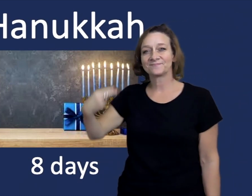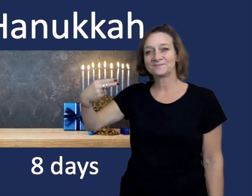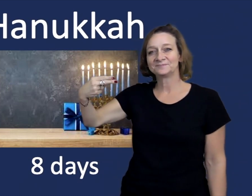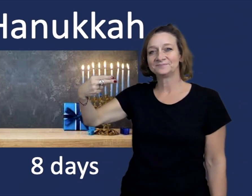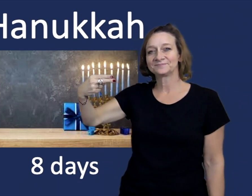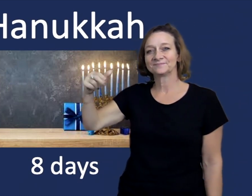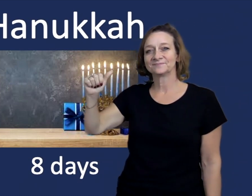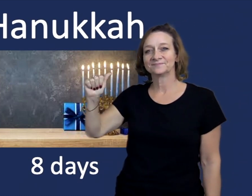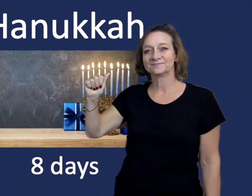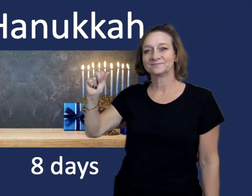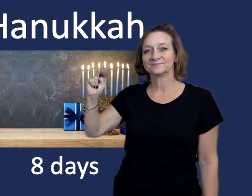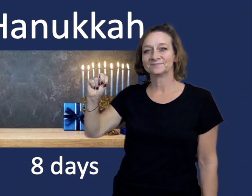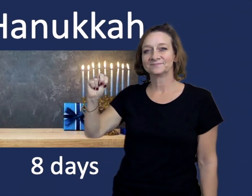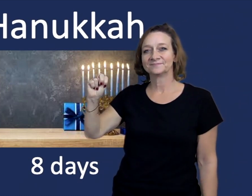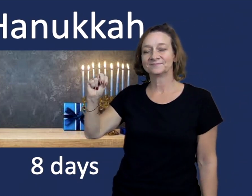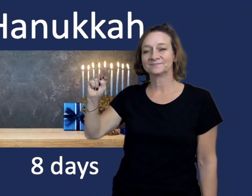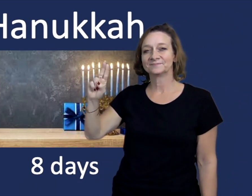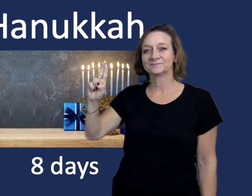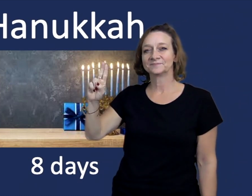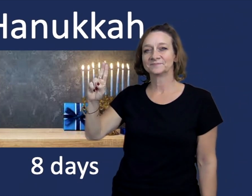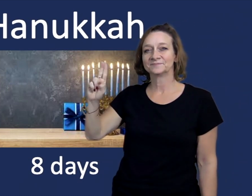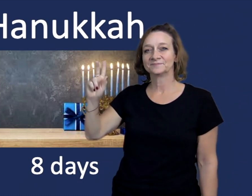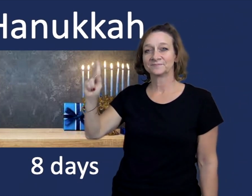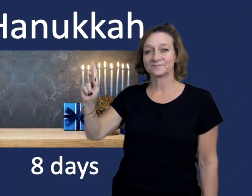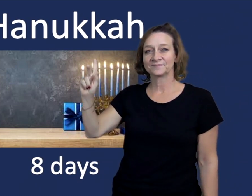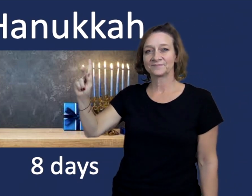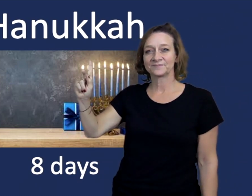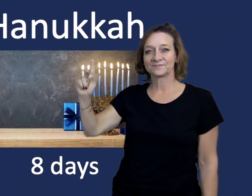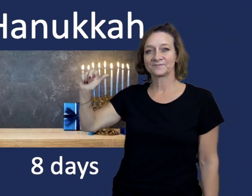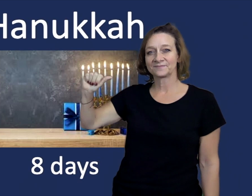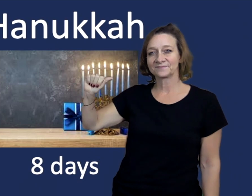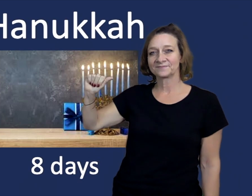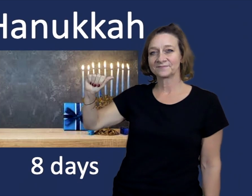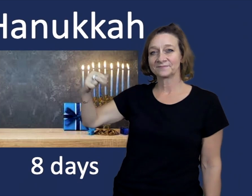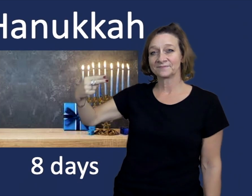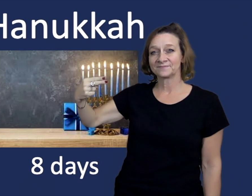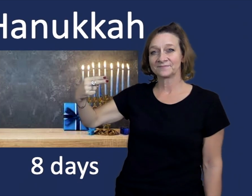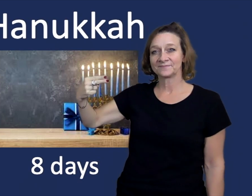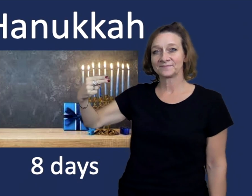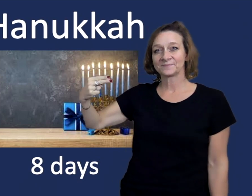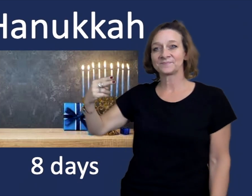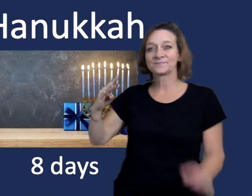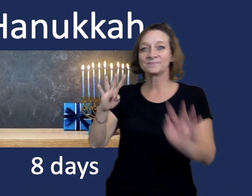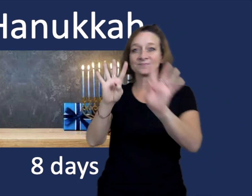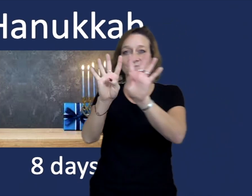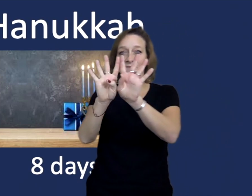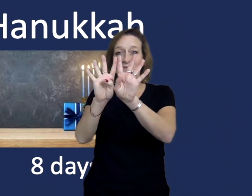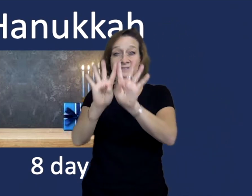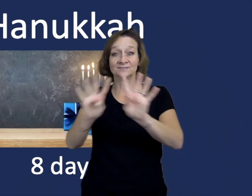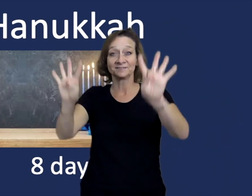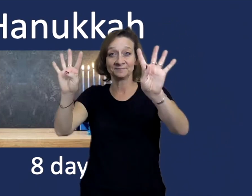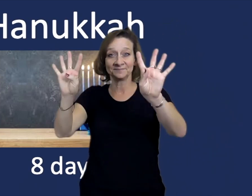H-A-N-U-K-K-A-H Hanukkah